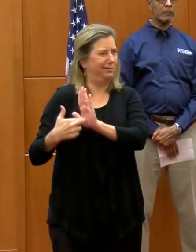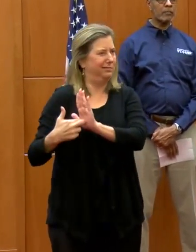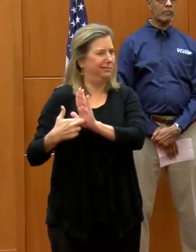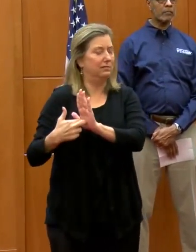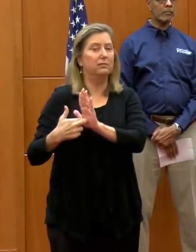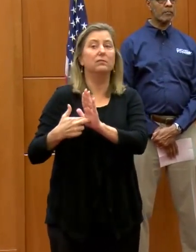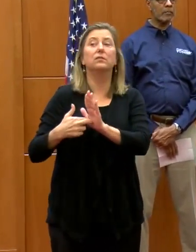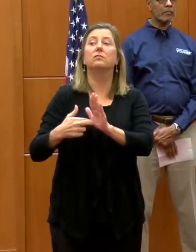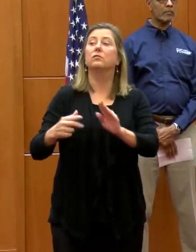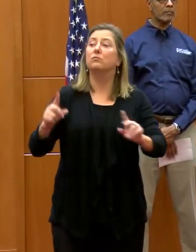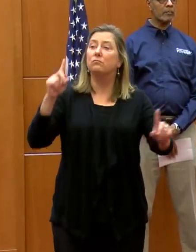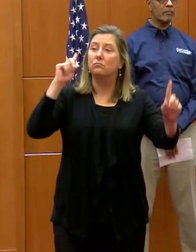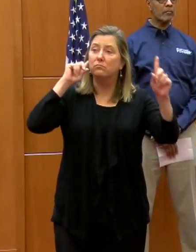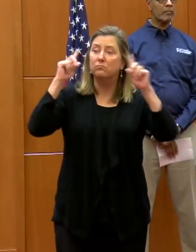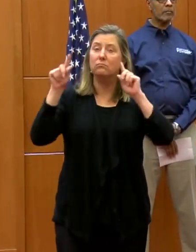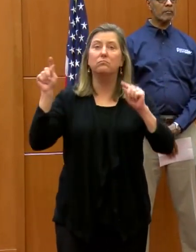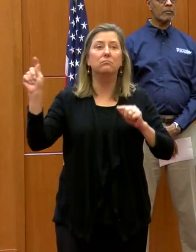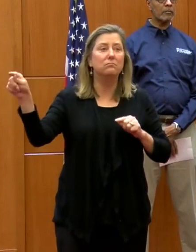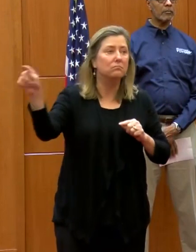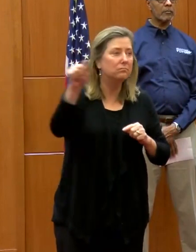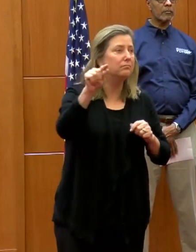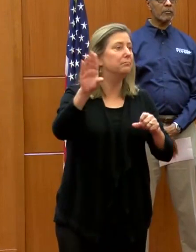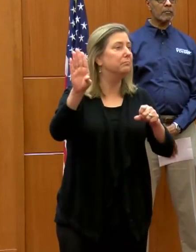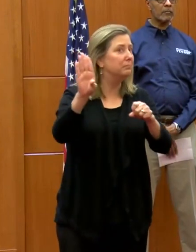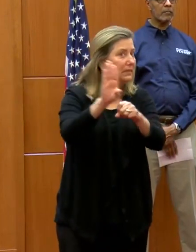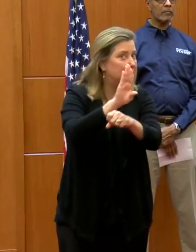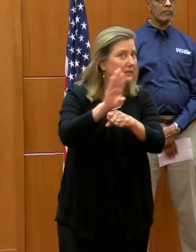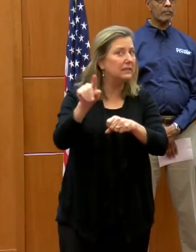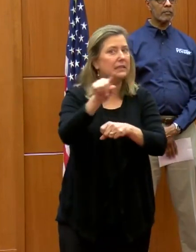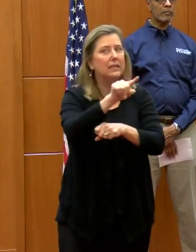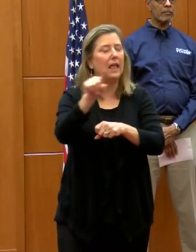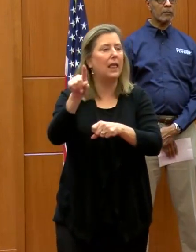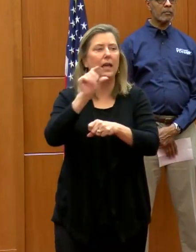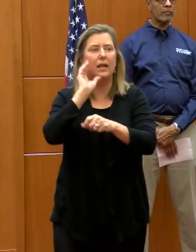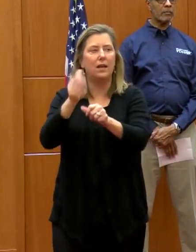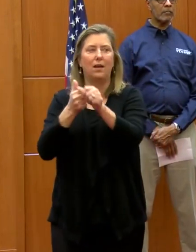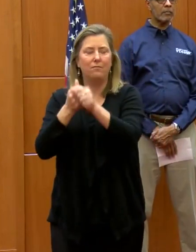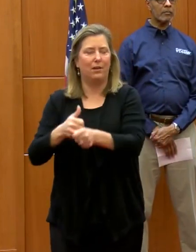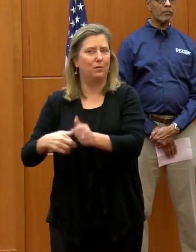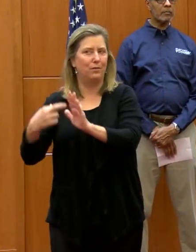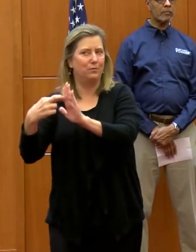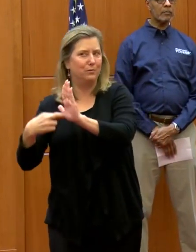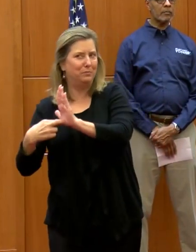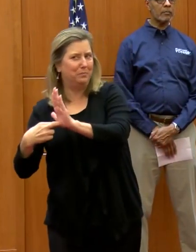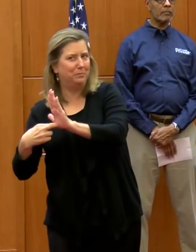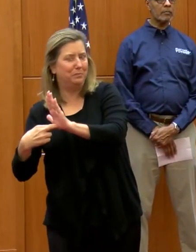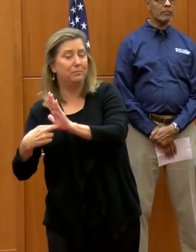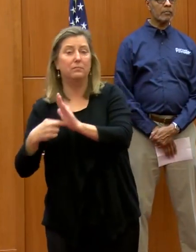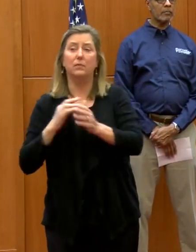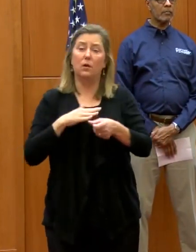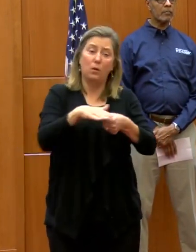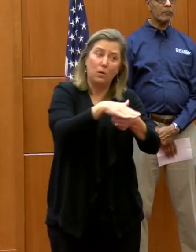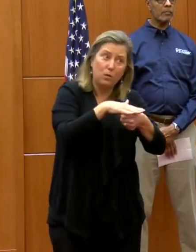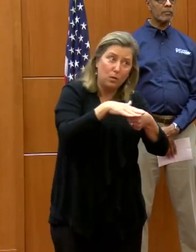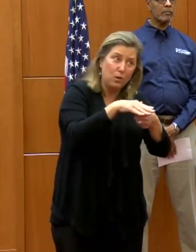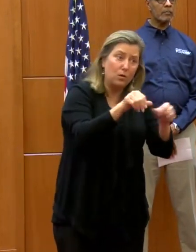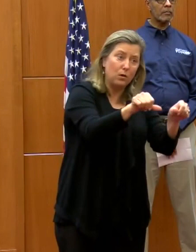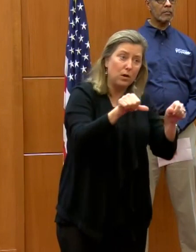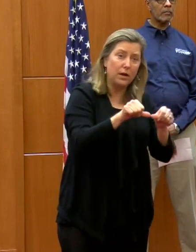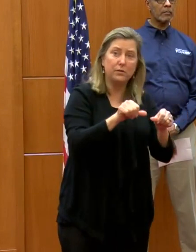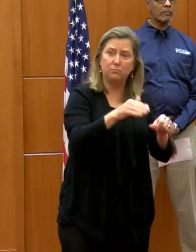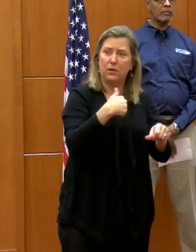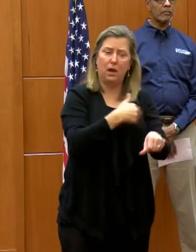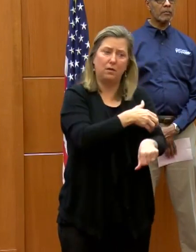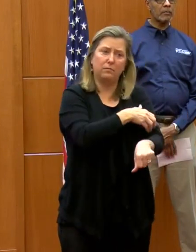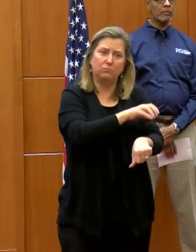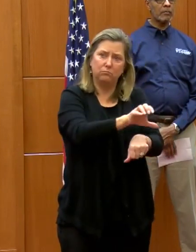reports of some businesses being non-compliant. Our localities have the authority